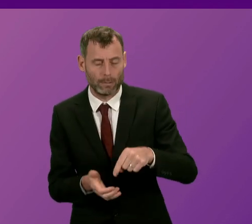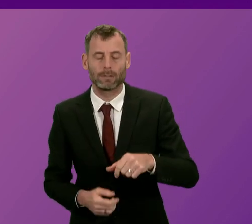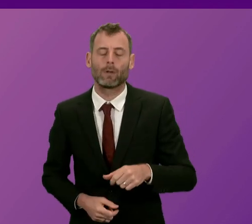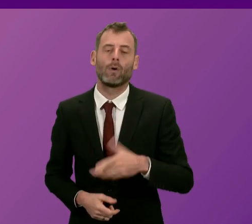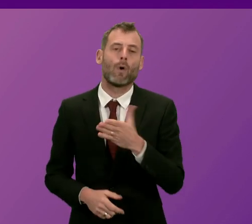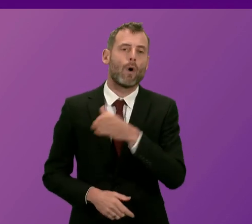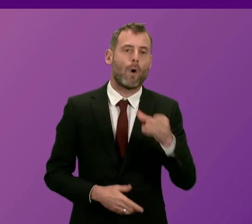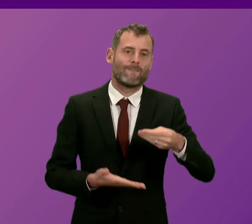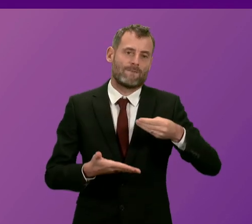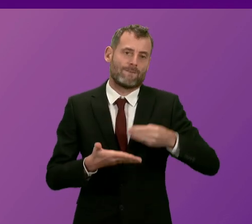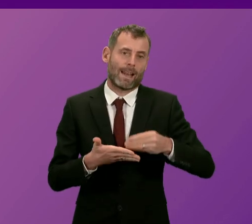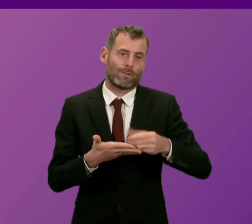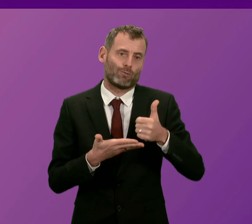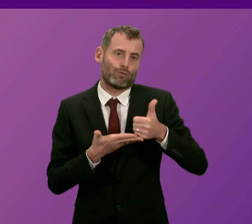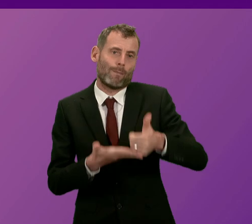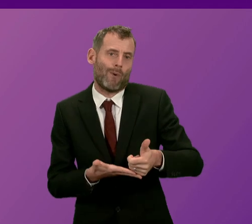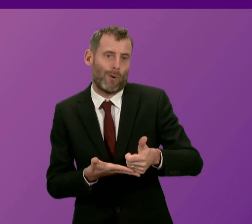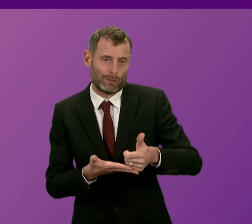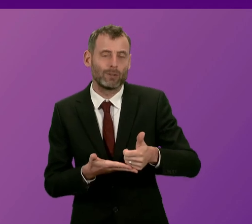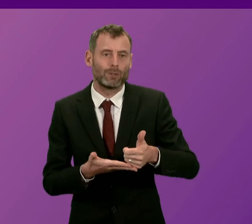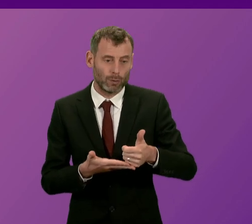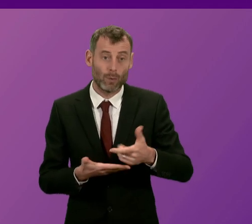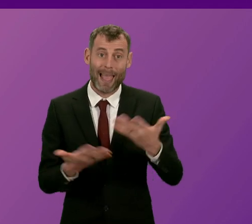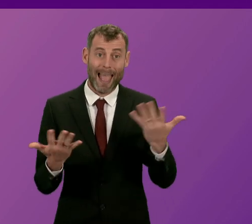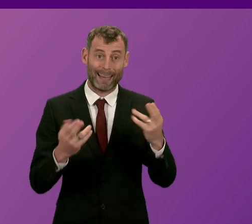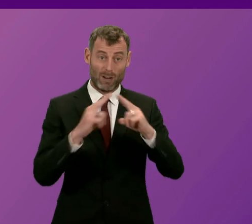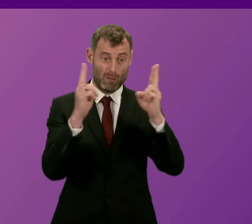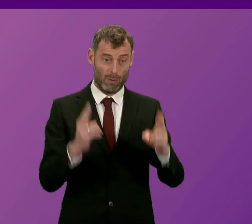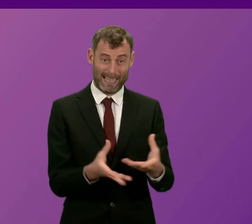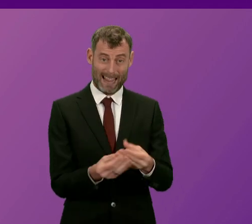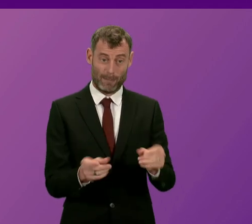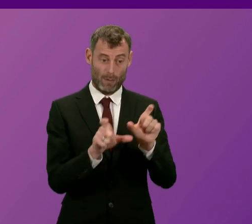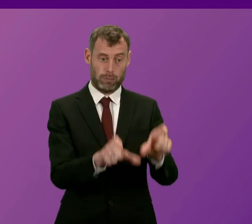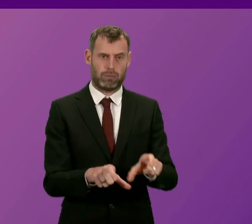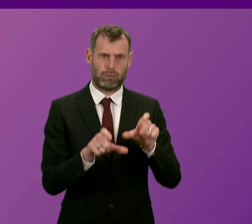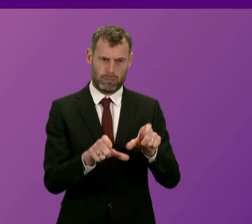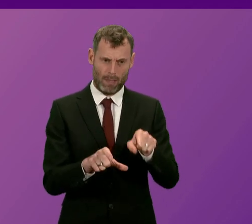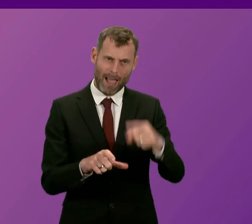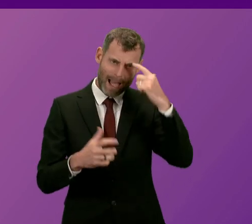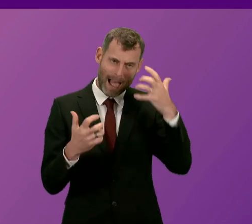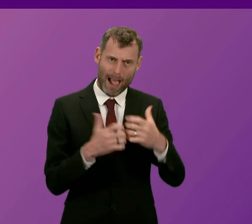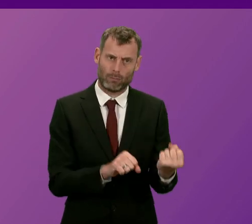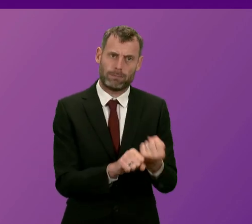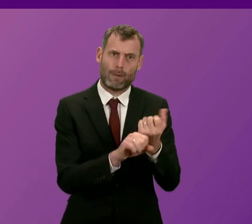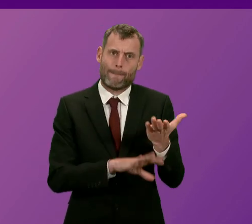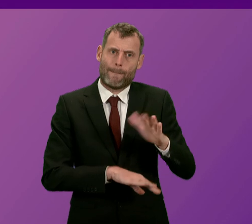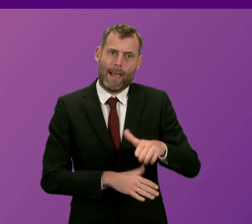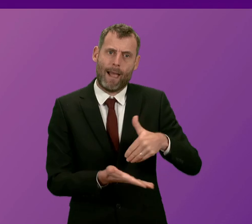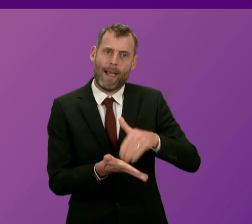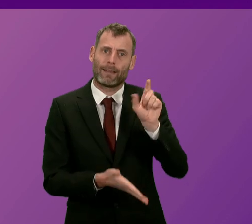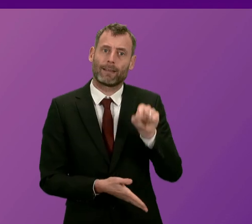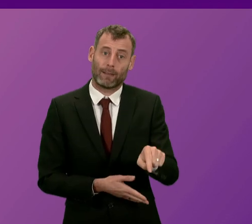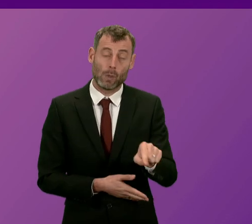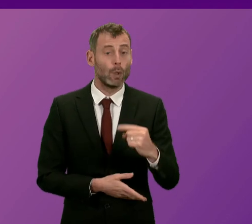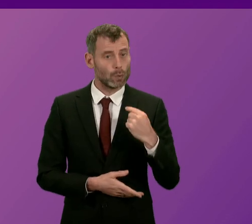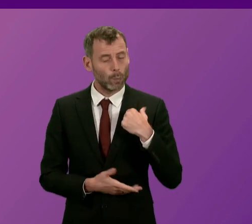financial support to bring void properties back into use, it demonstrates some of the flexibility that we are trying to put in